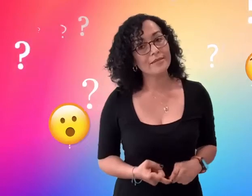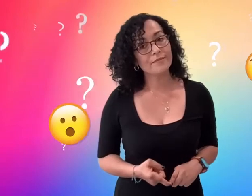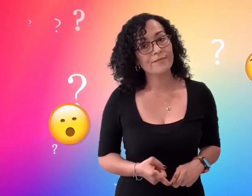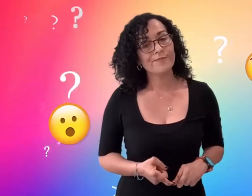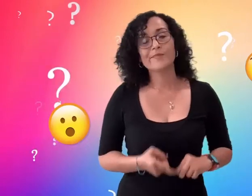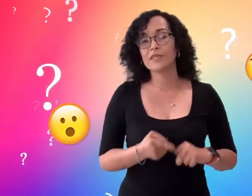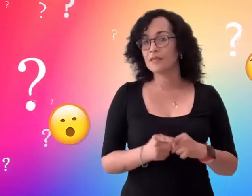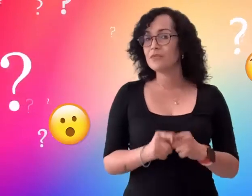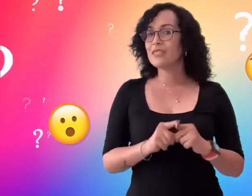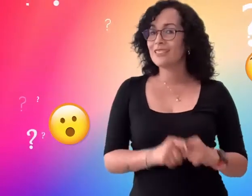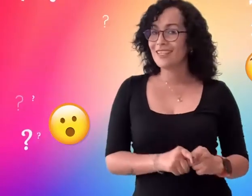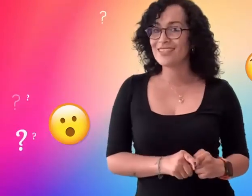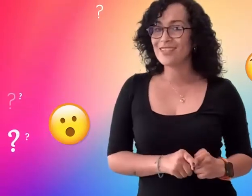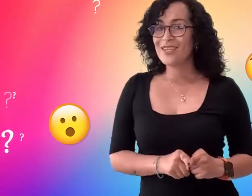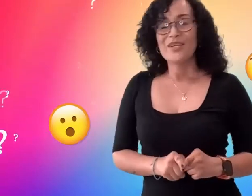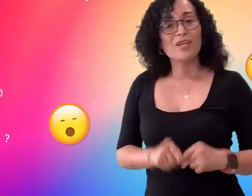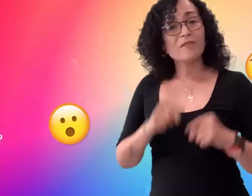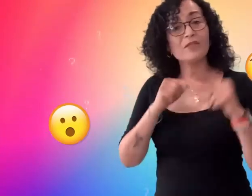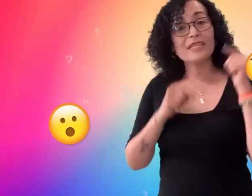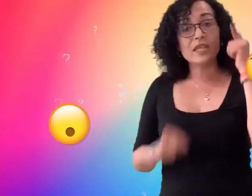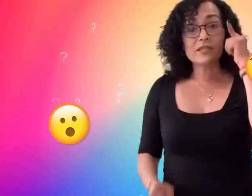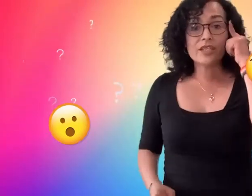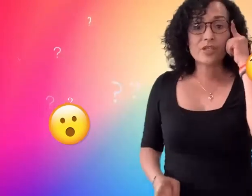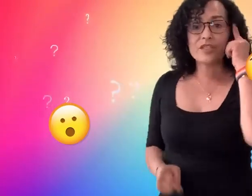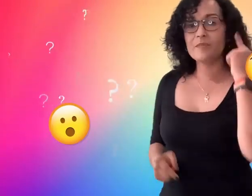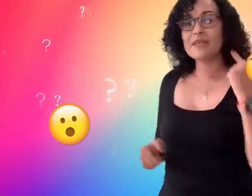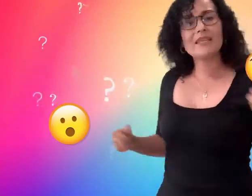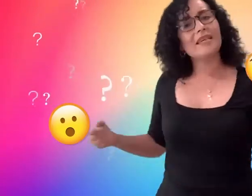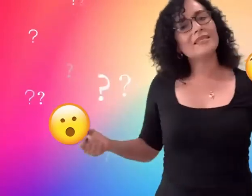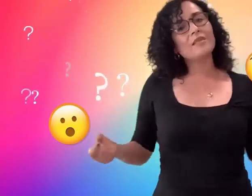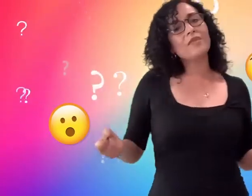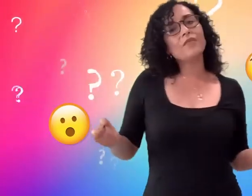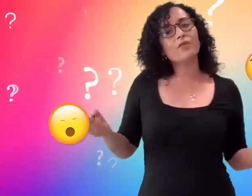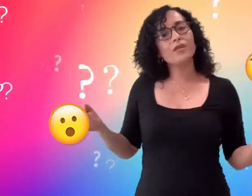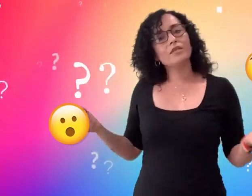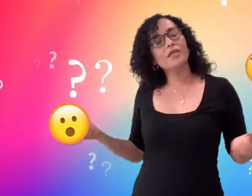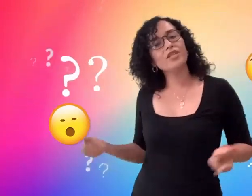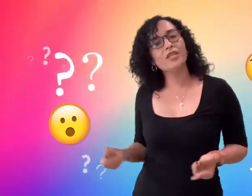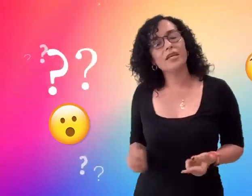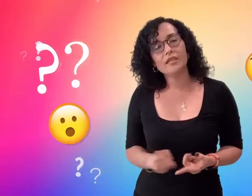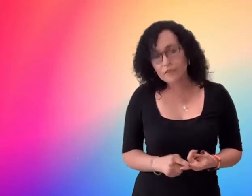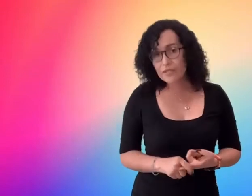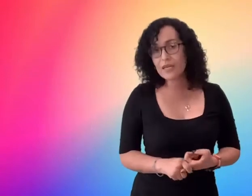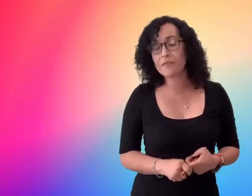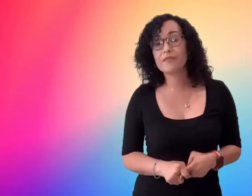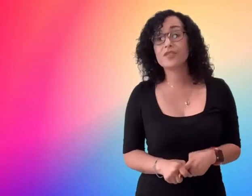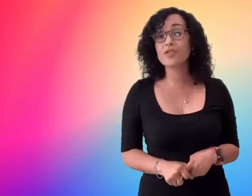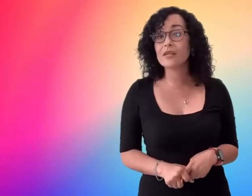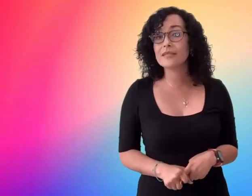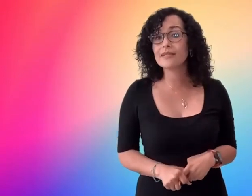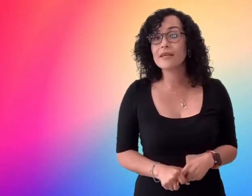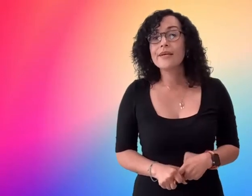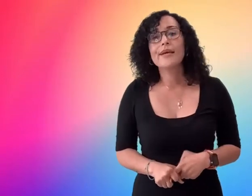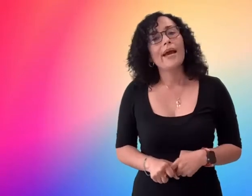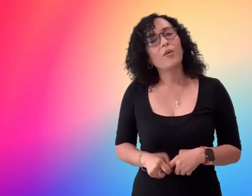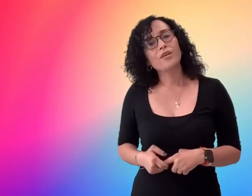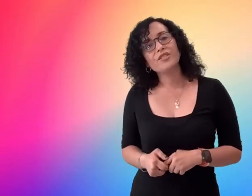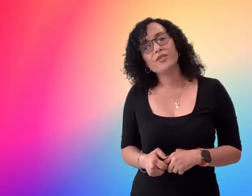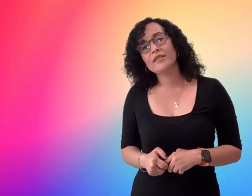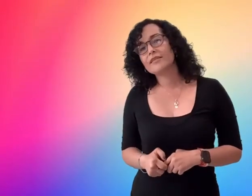hopefully not hopefully not teachers because as i said before we're teaching a different type of students our students